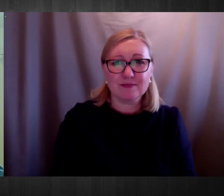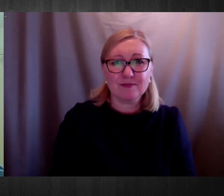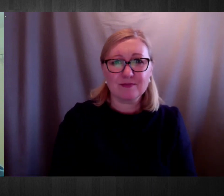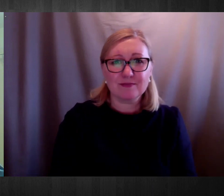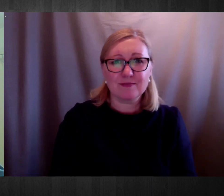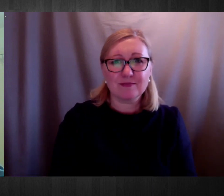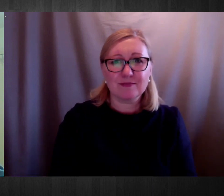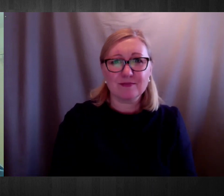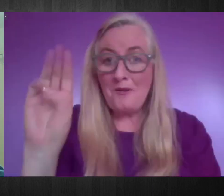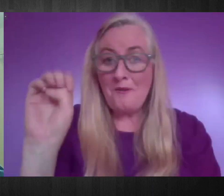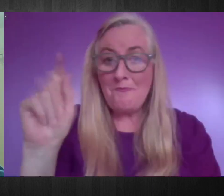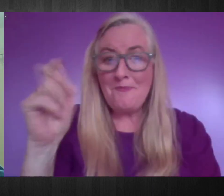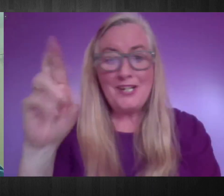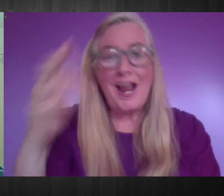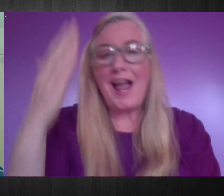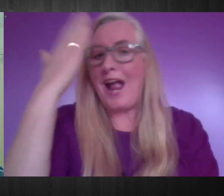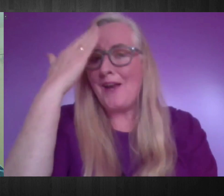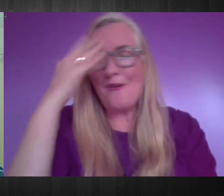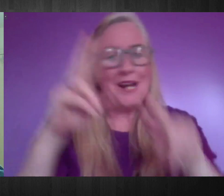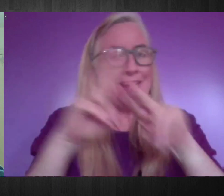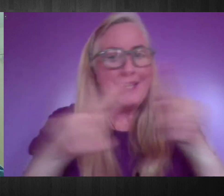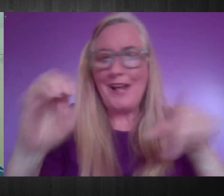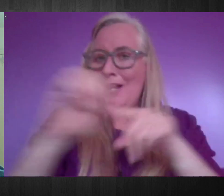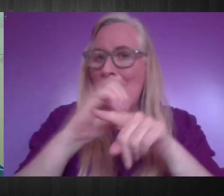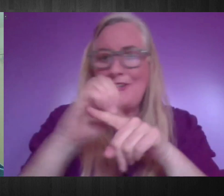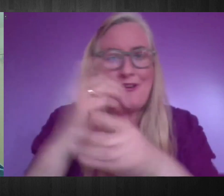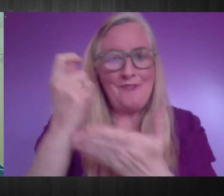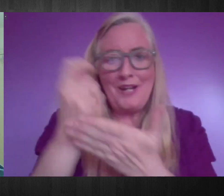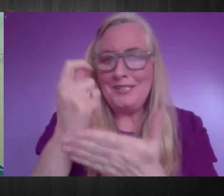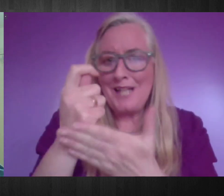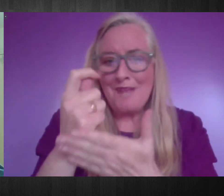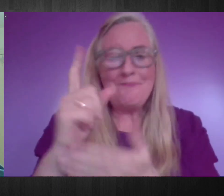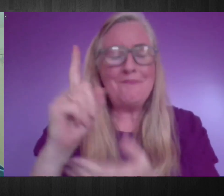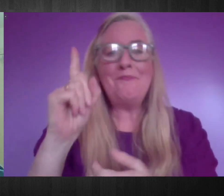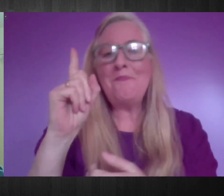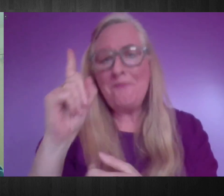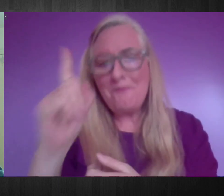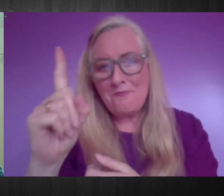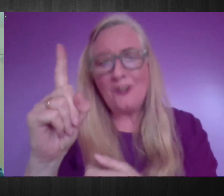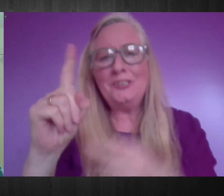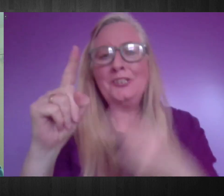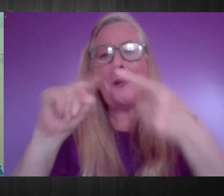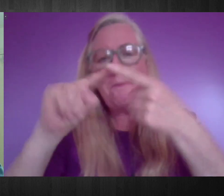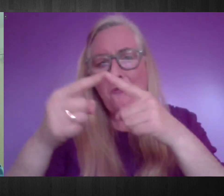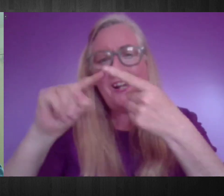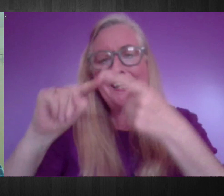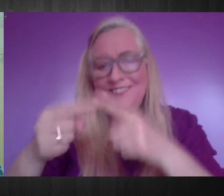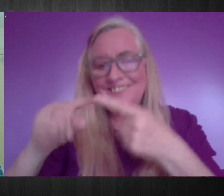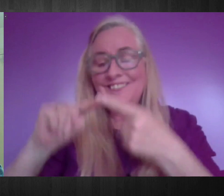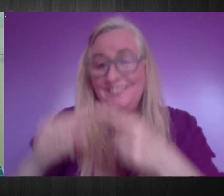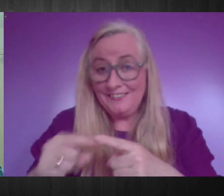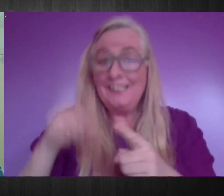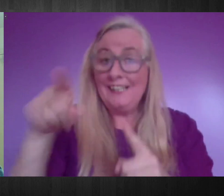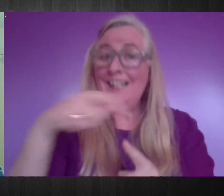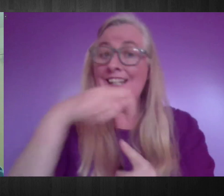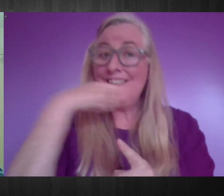you're stuck for time. So I'll really go just really briefly through some of the points. as Peter mentioned there, before I